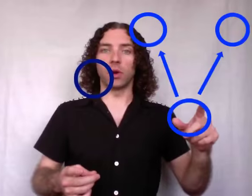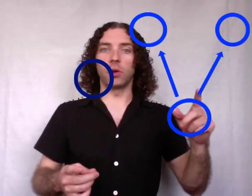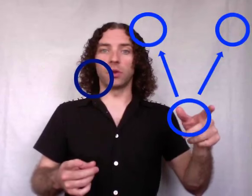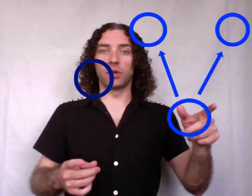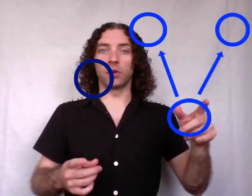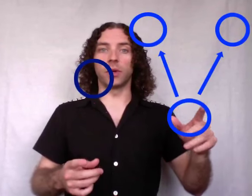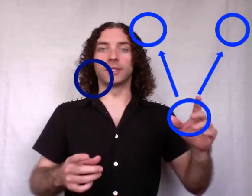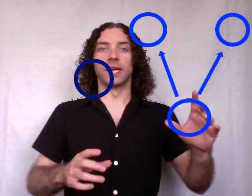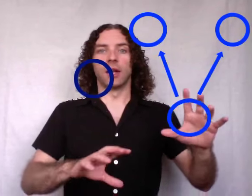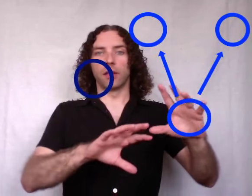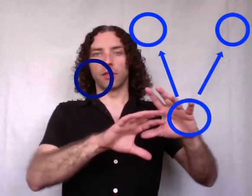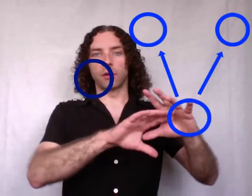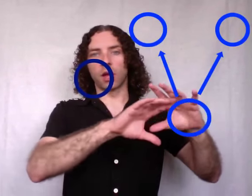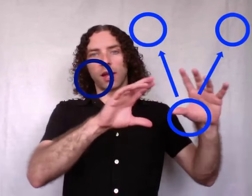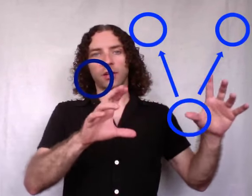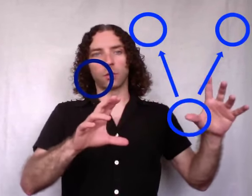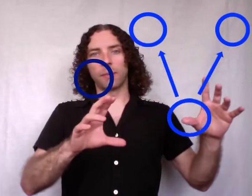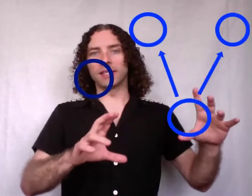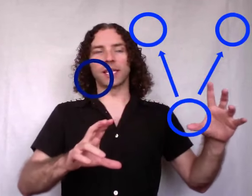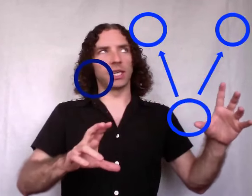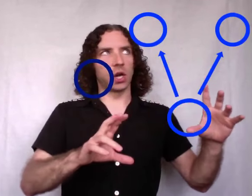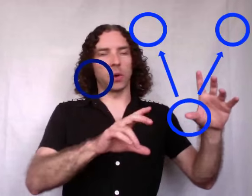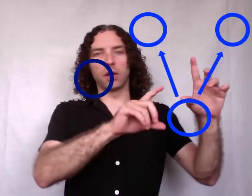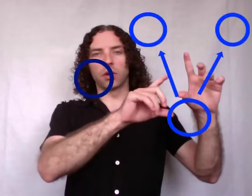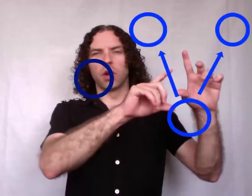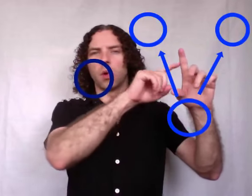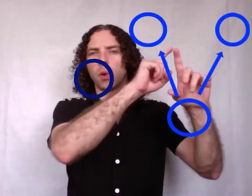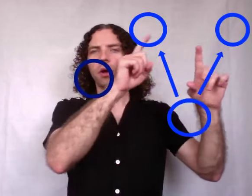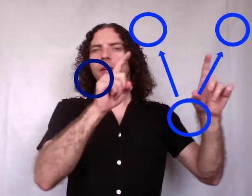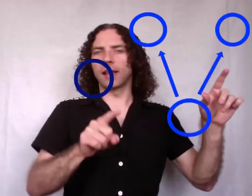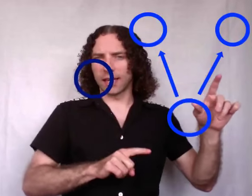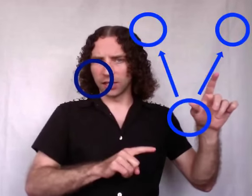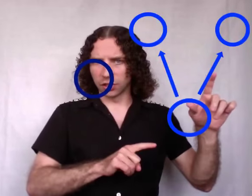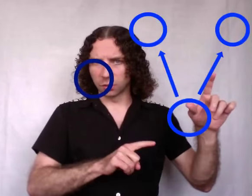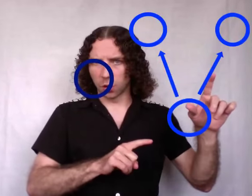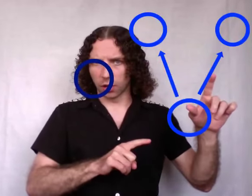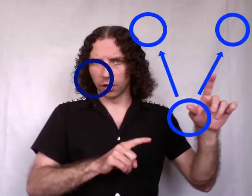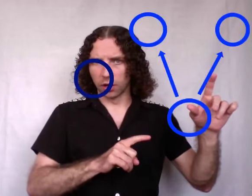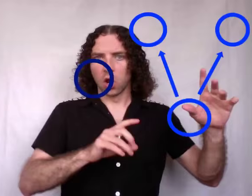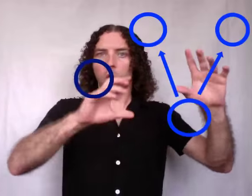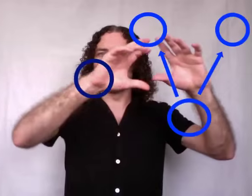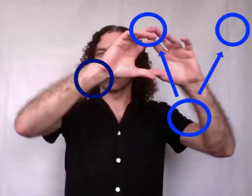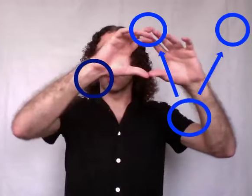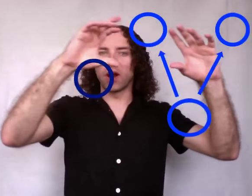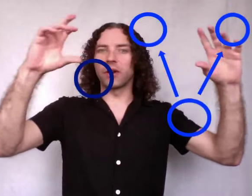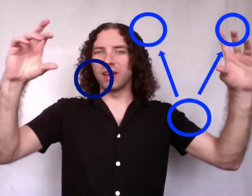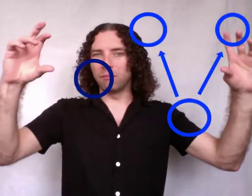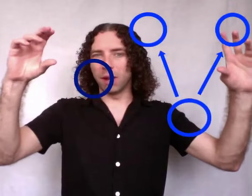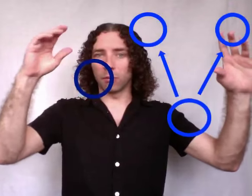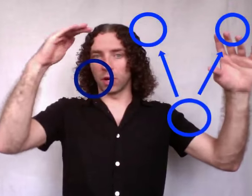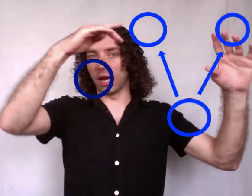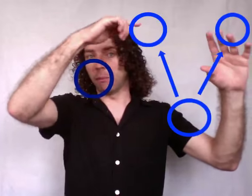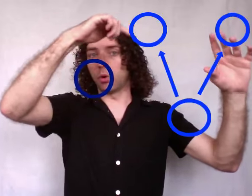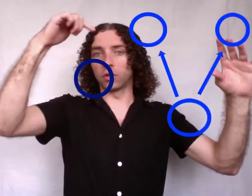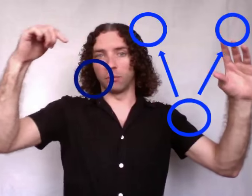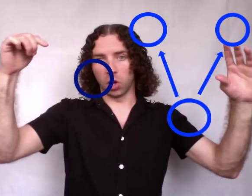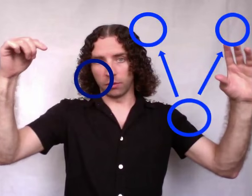what it will do is, the collector will basically know either where all the allocations were, or where in memory it put them all.